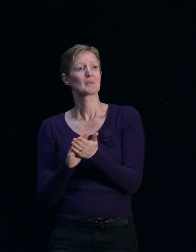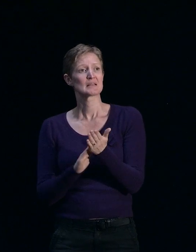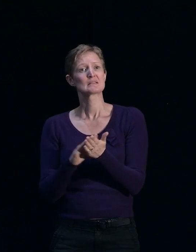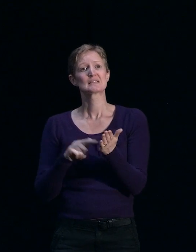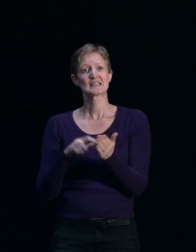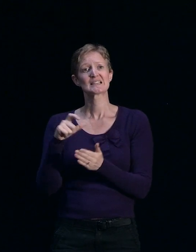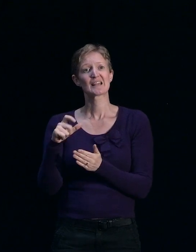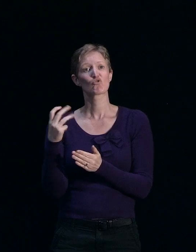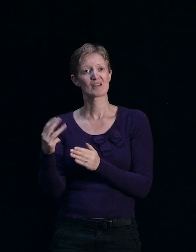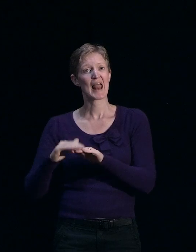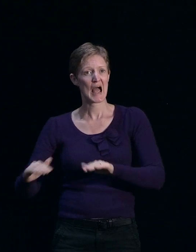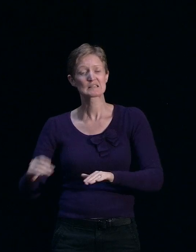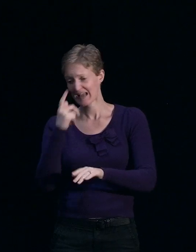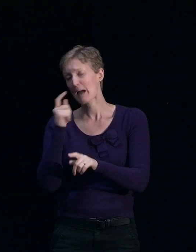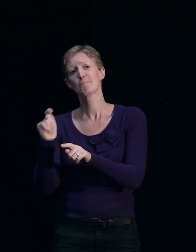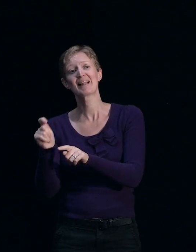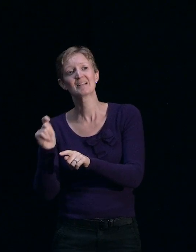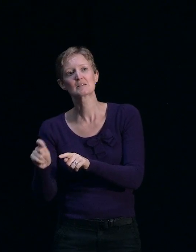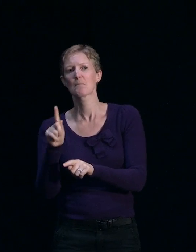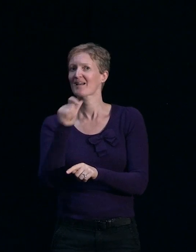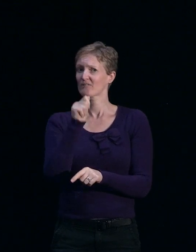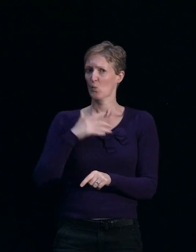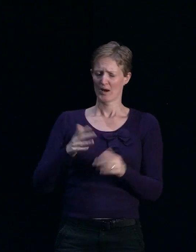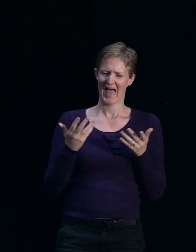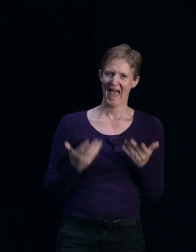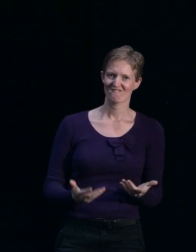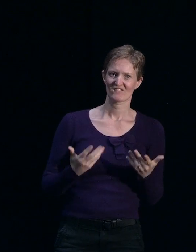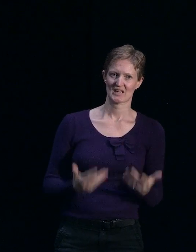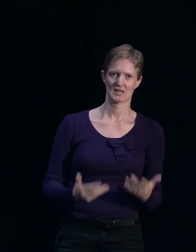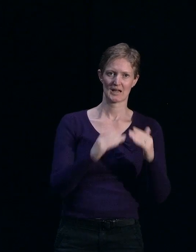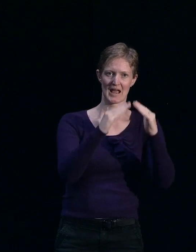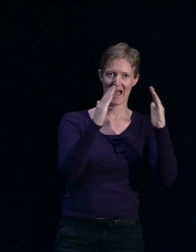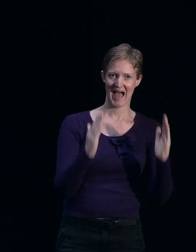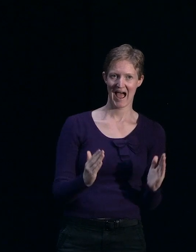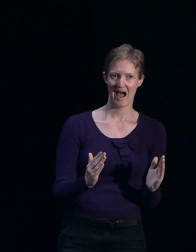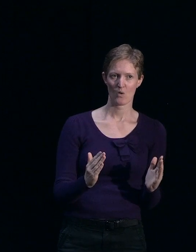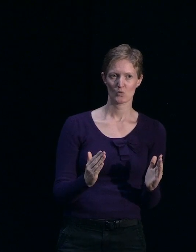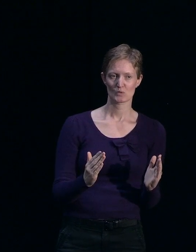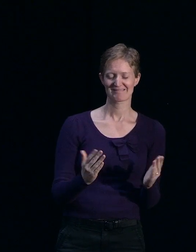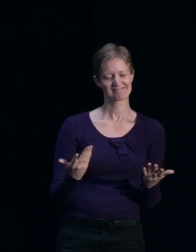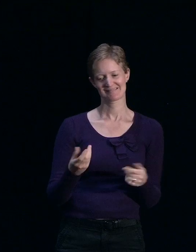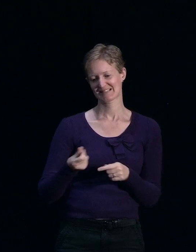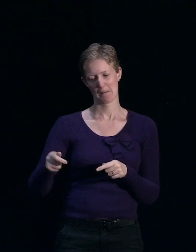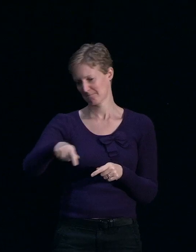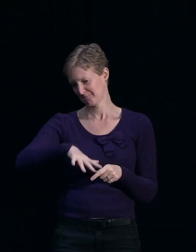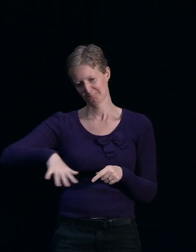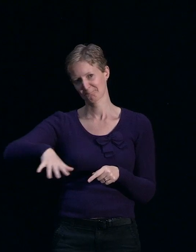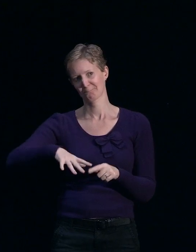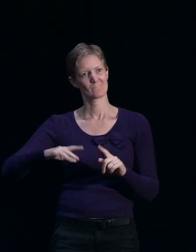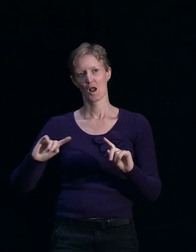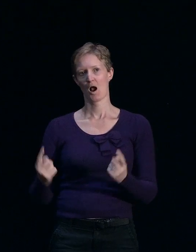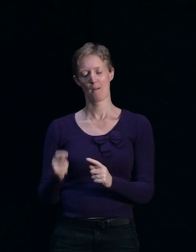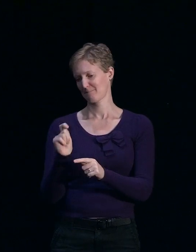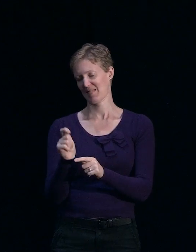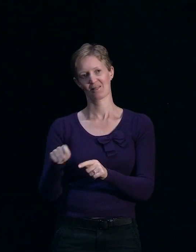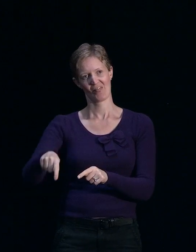is going to be able to be built on. But if you want to continue with a very heavy weight structure, there could be some situations where it's really not going to